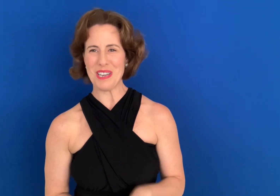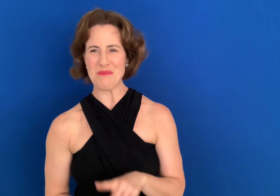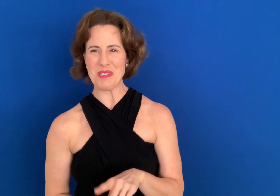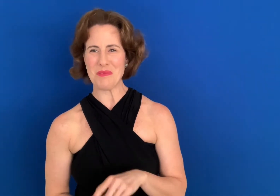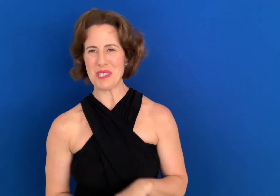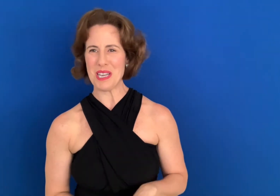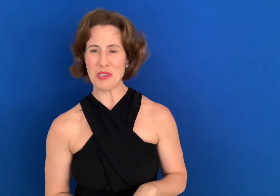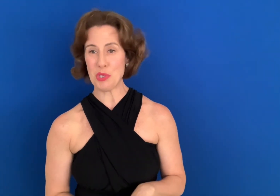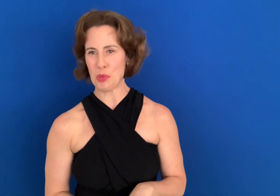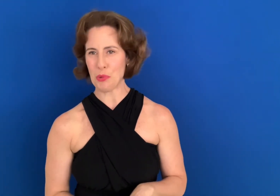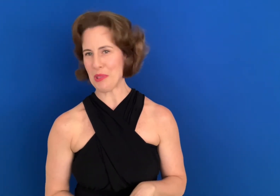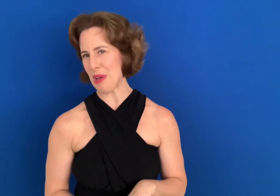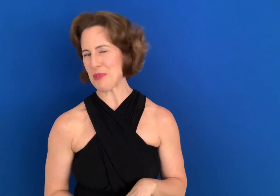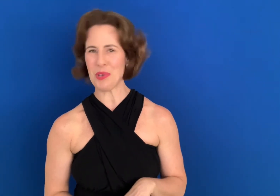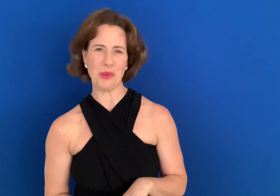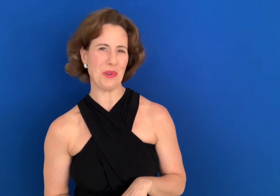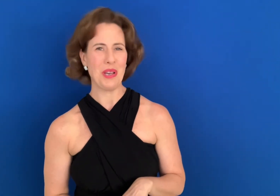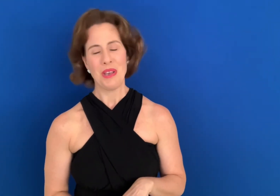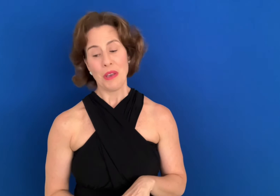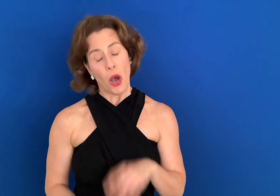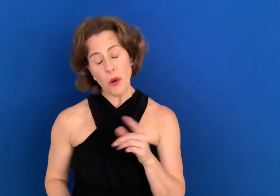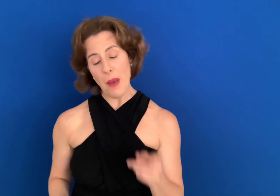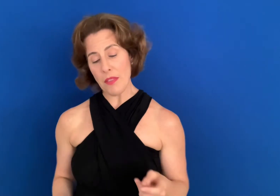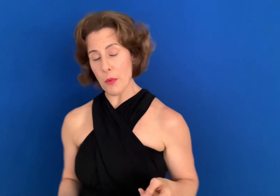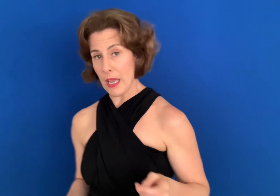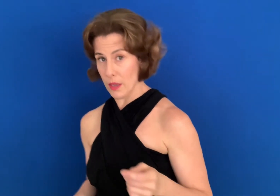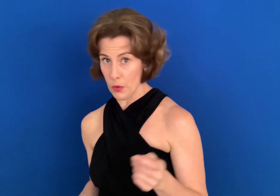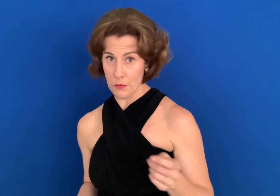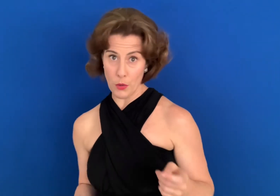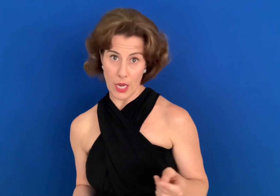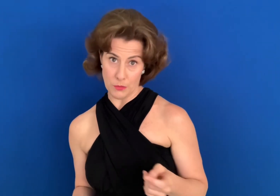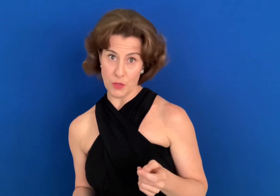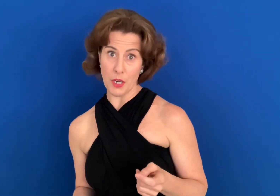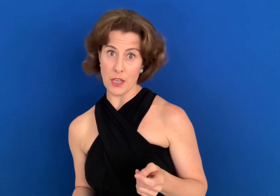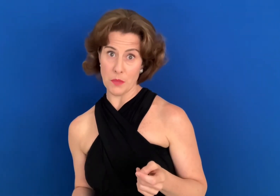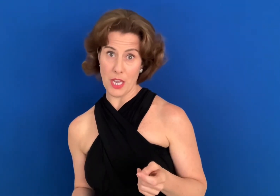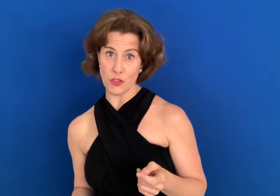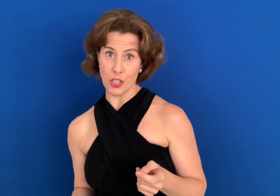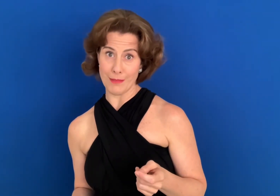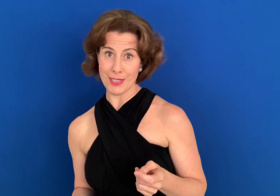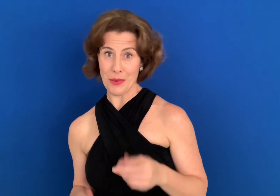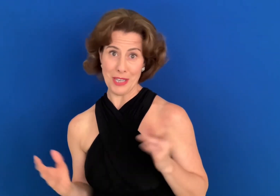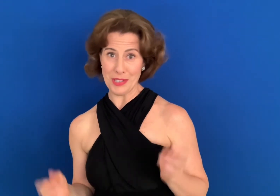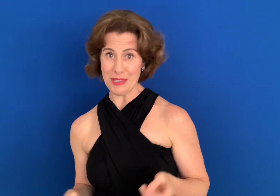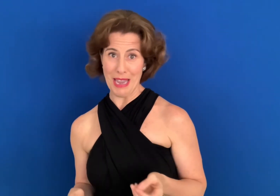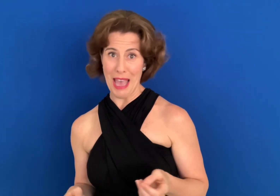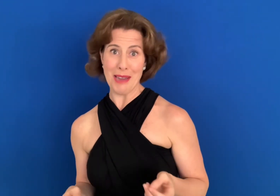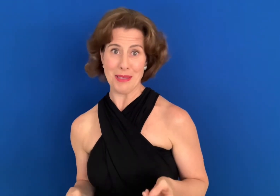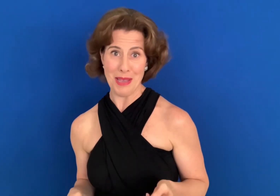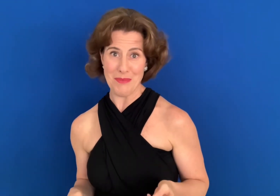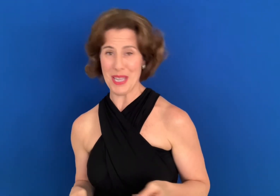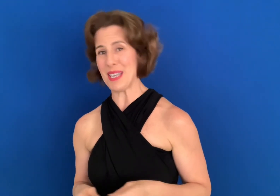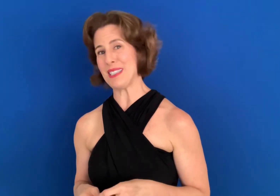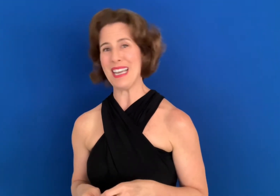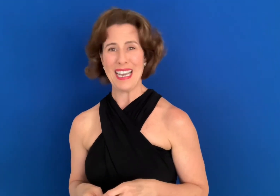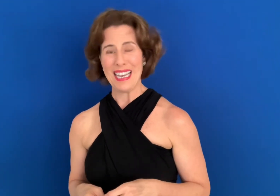what would I do without you? Oh, by the way, there were a few items you forgot to mention, so I just added them in. A